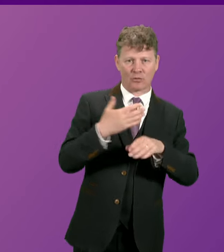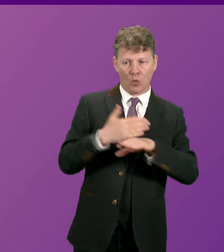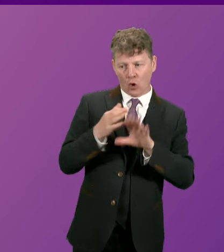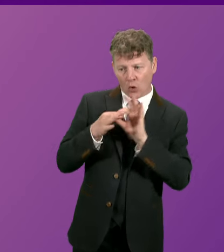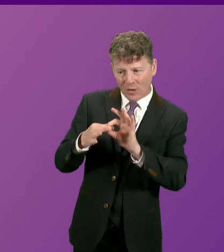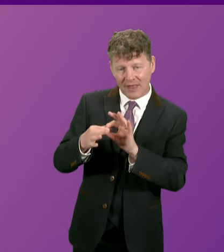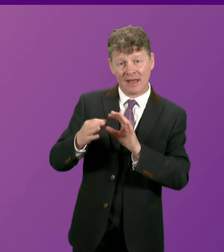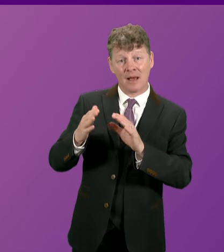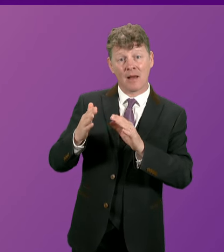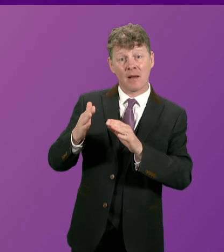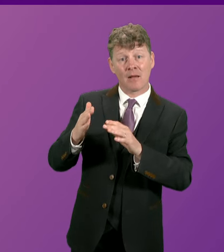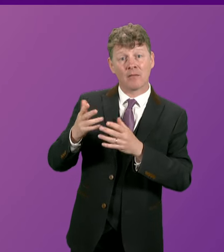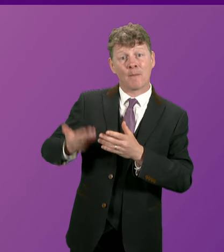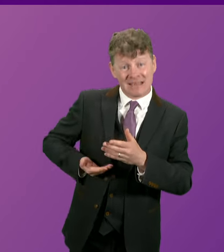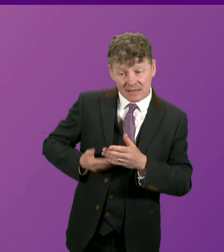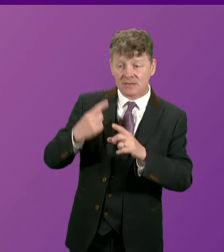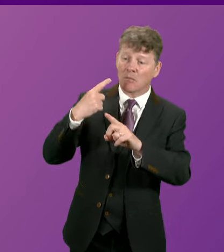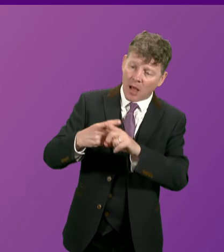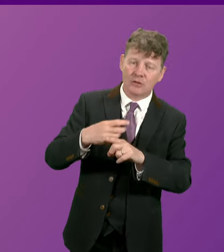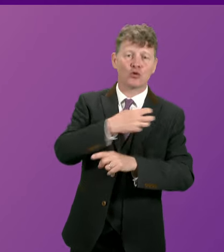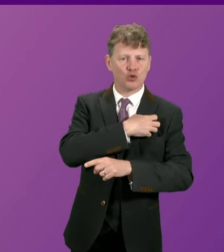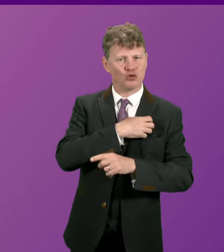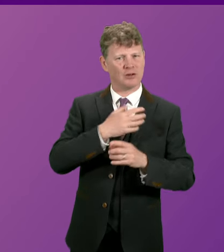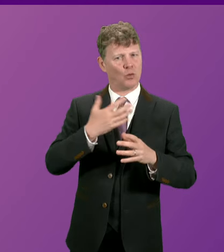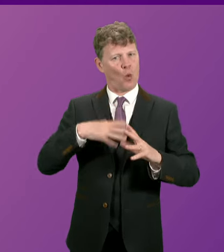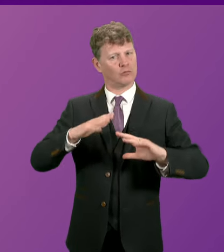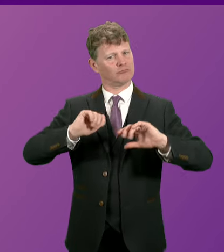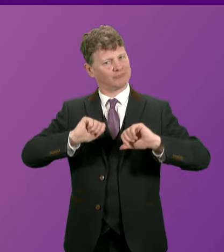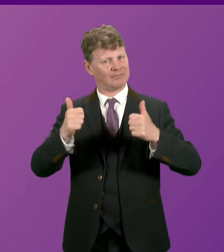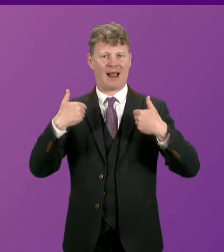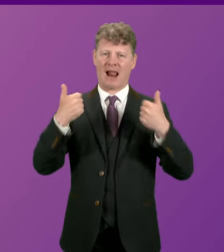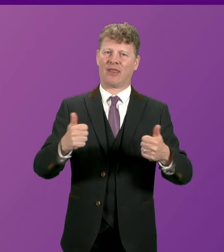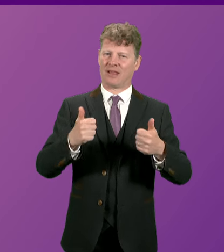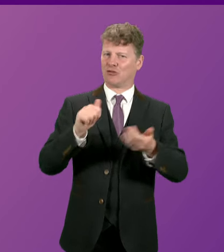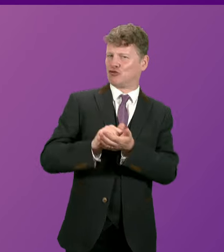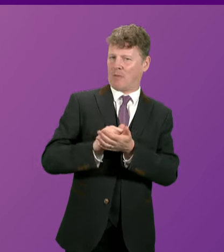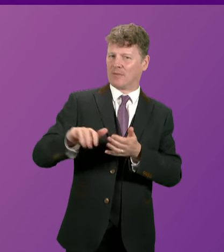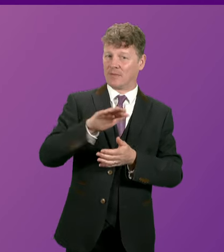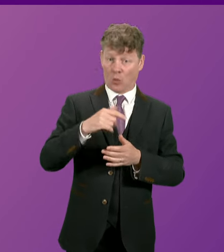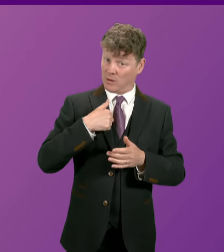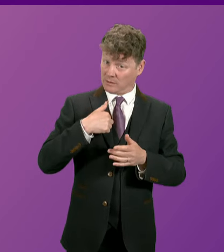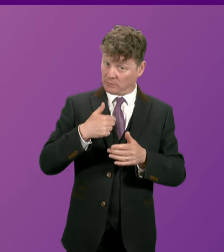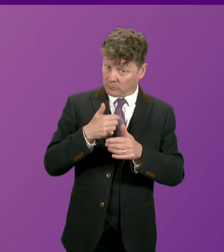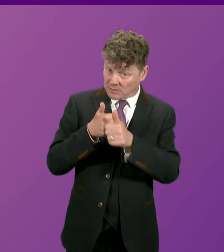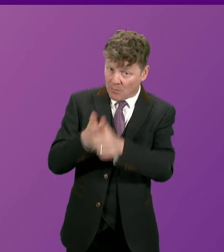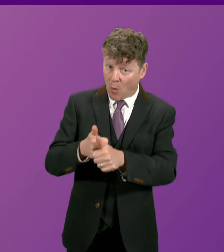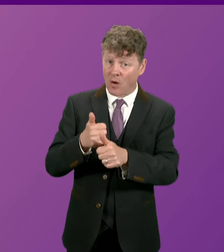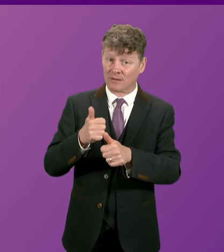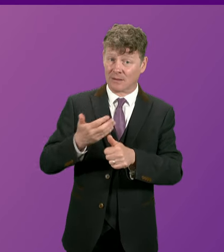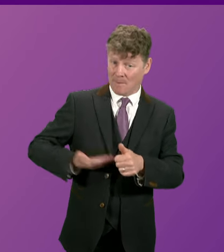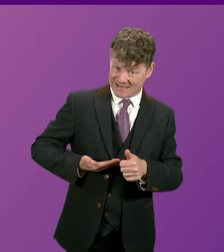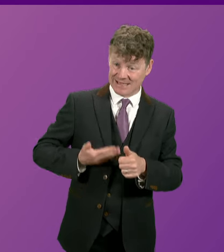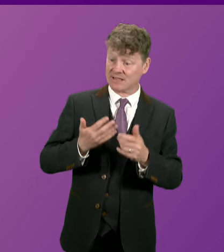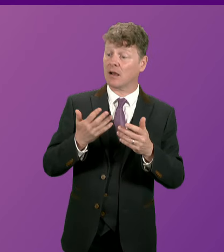a strong and prosperous retail sector it contains very specific actions such as supporting businesses where possible to utilise